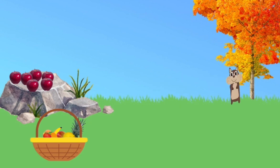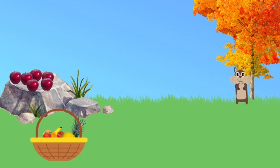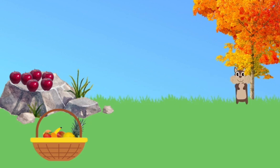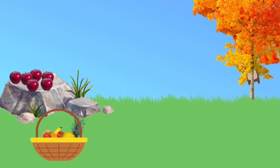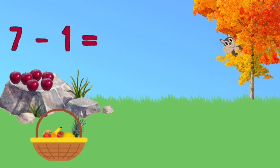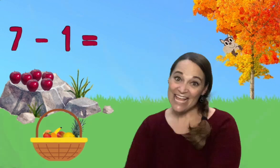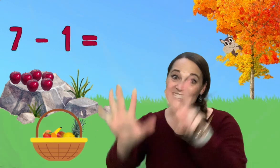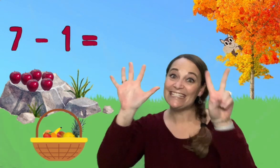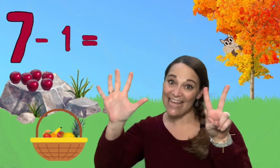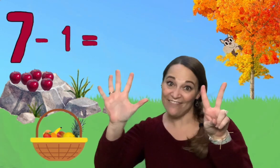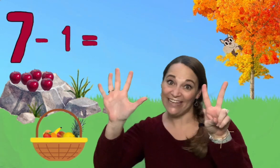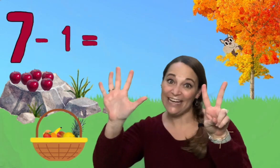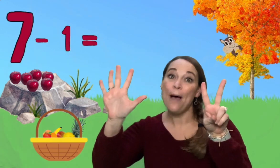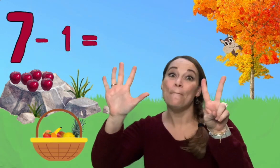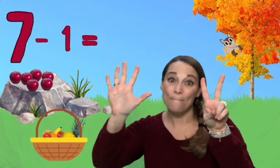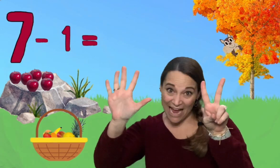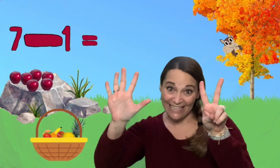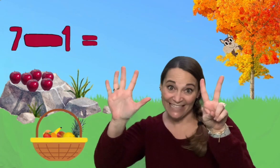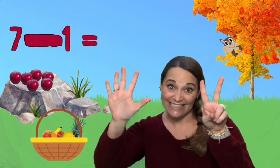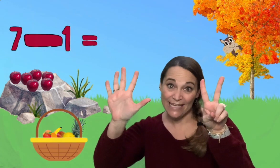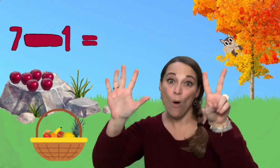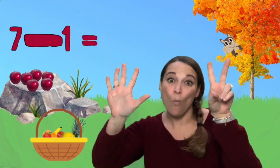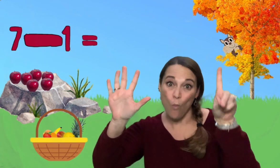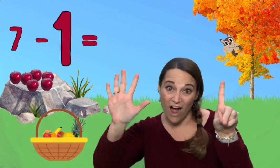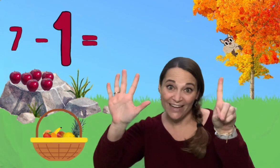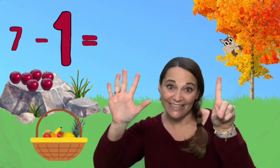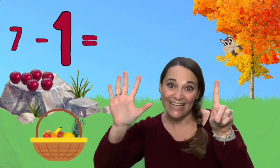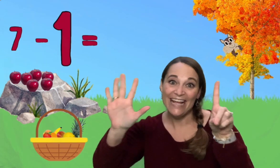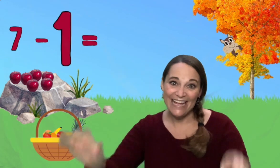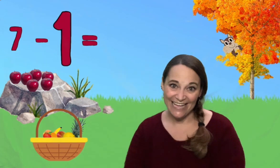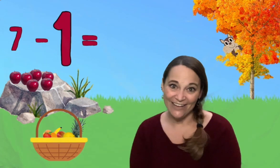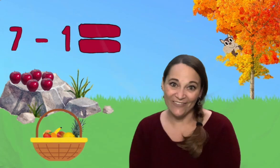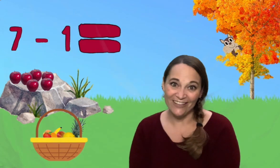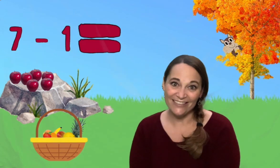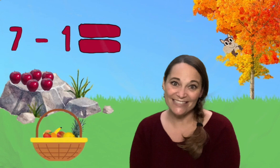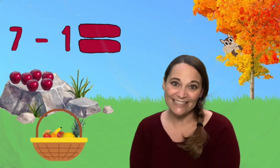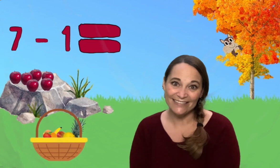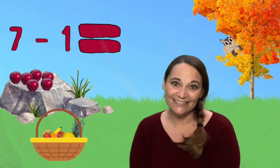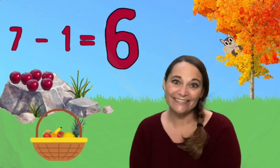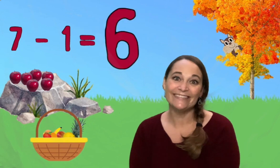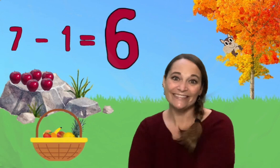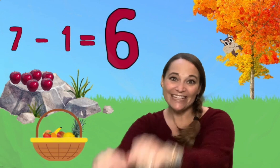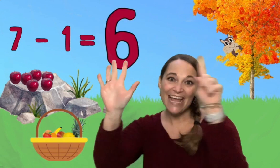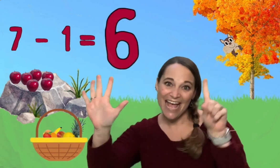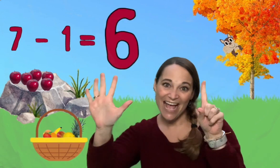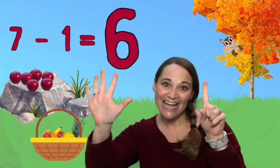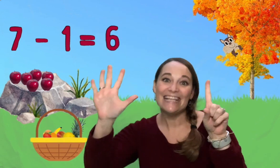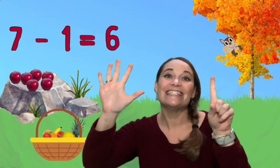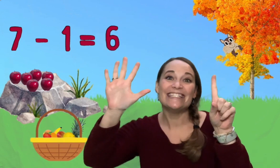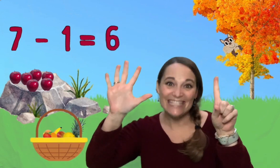seven minus one equals six.